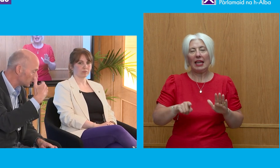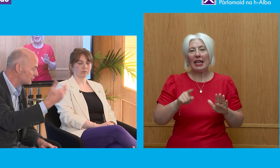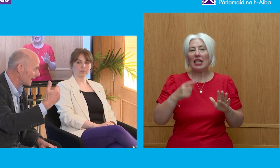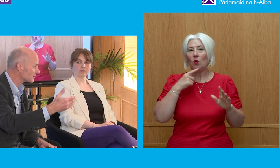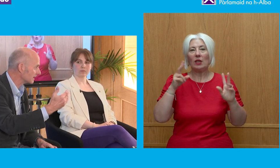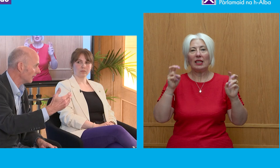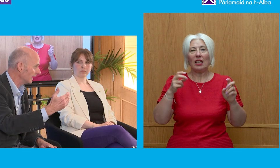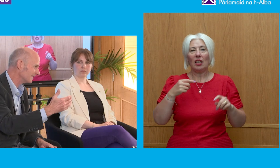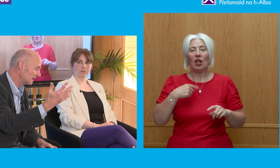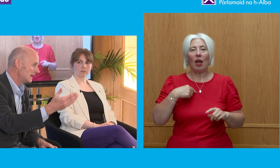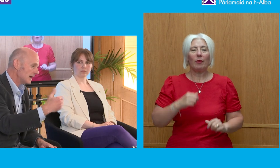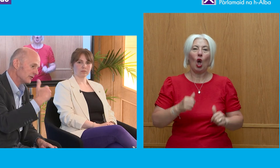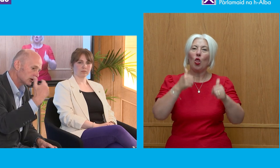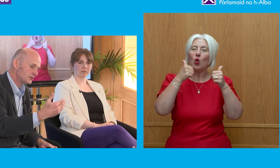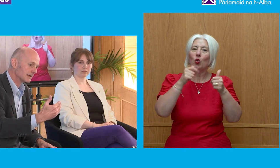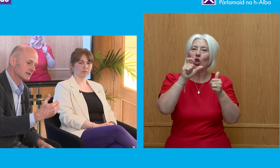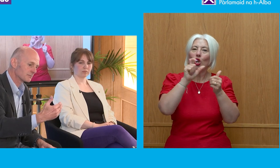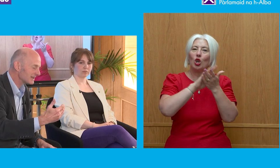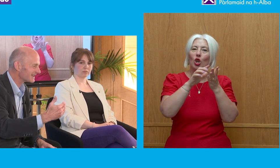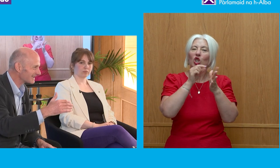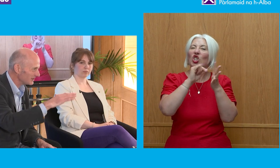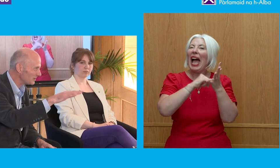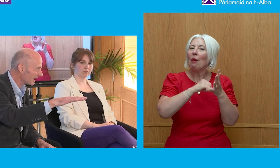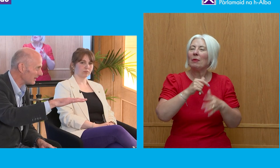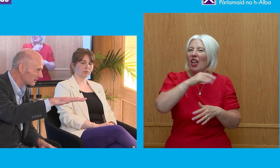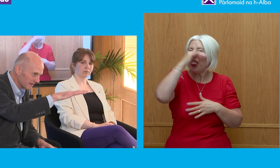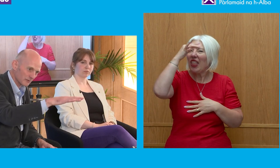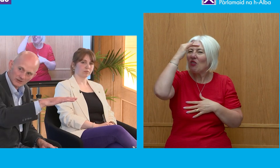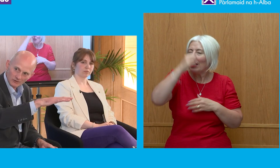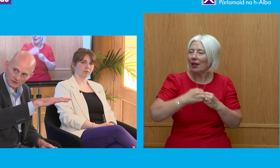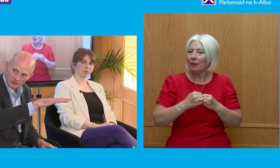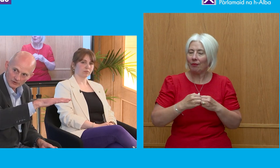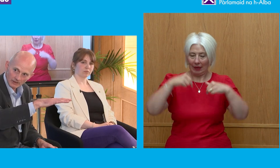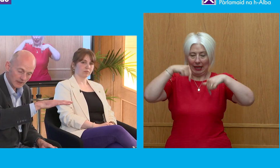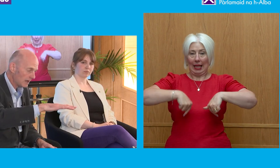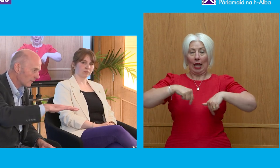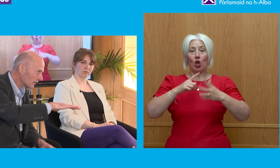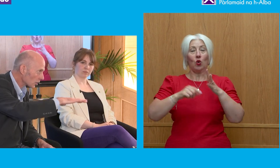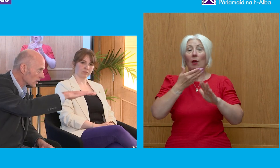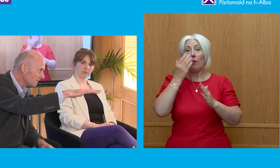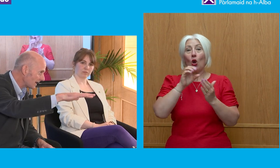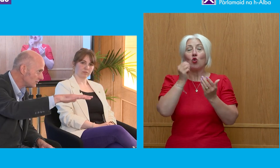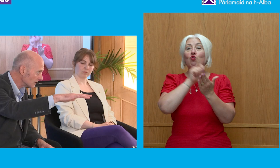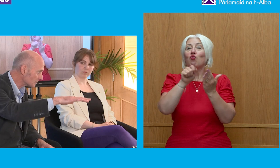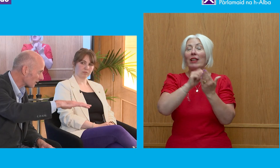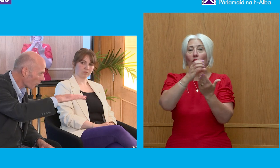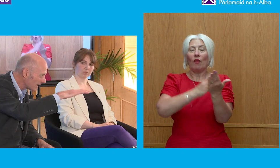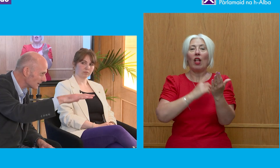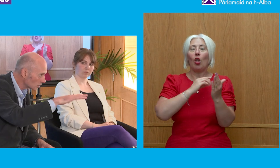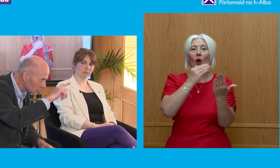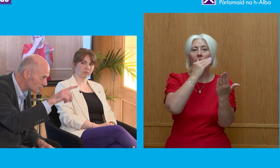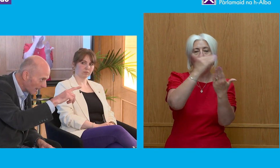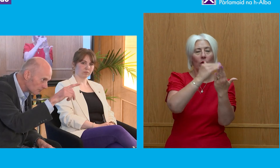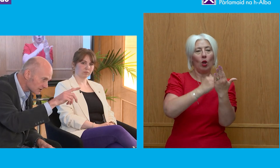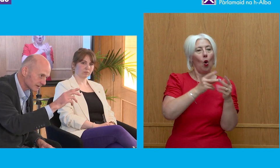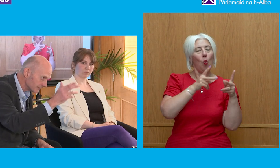the good chaps theory. And the good chaps theory basically said, in the UK, we don't have a written constitution, we have a lot of conventions, we've got a way,